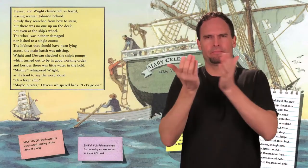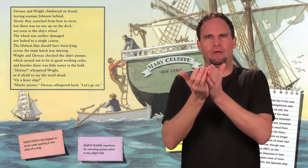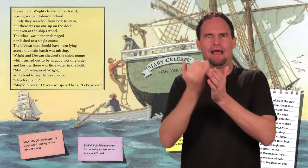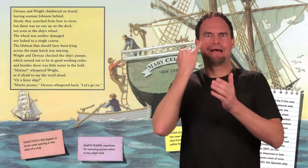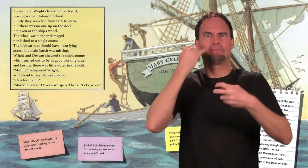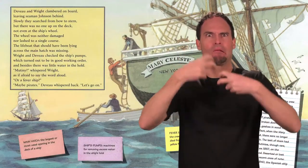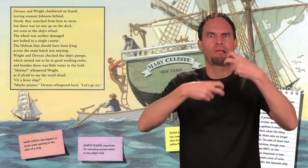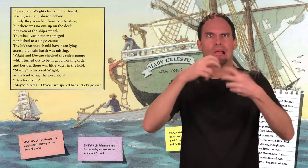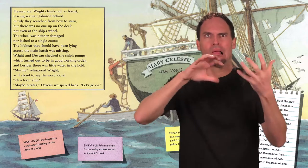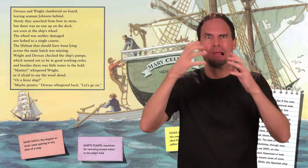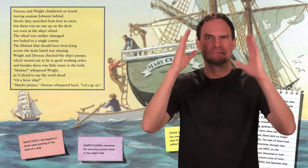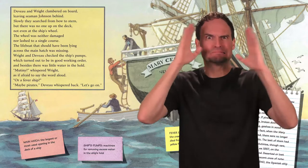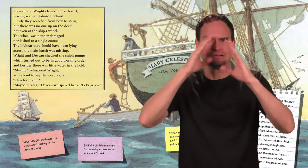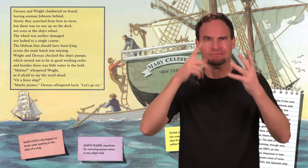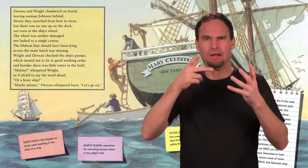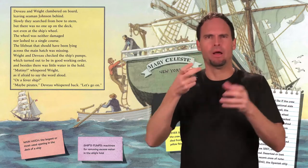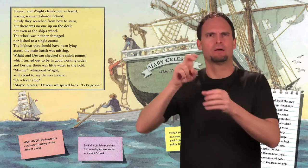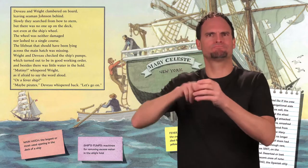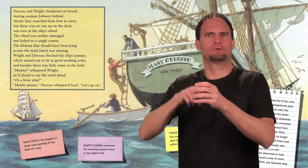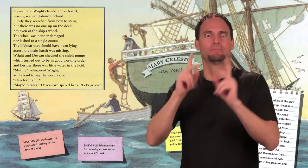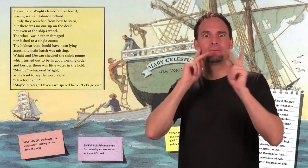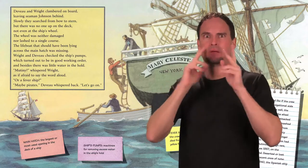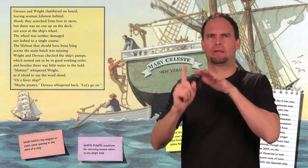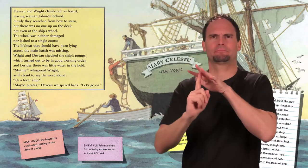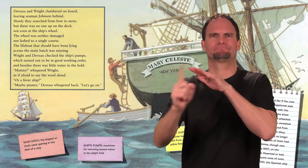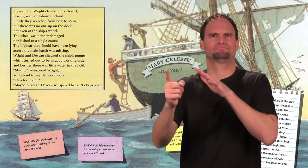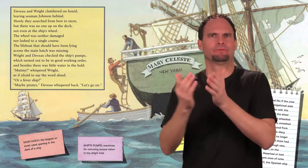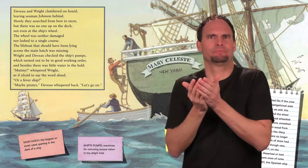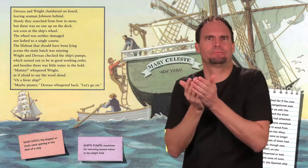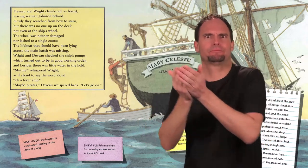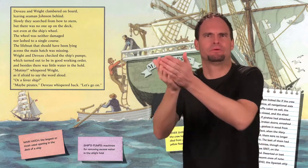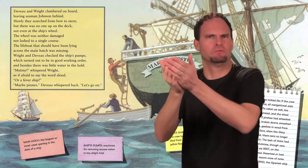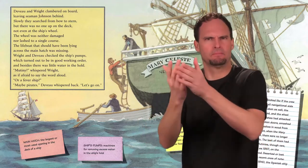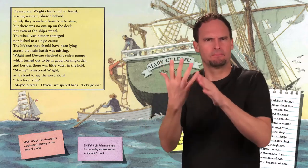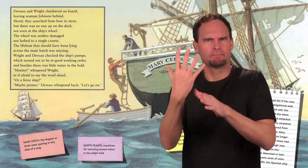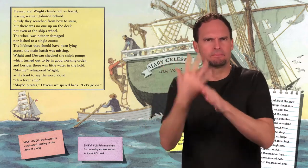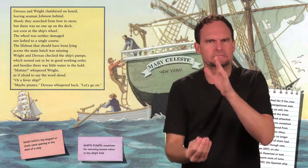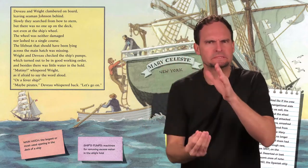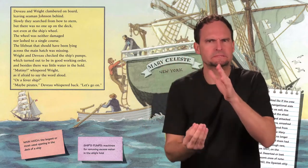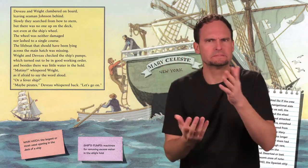The lifeboat that should have been lying across the main hatch was missing.